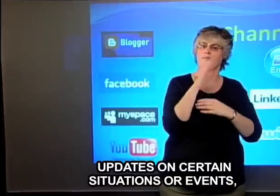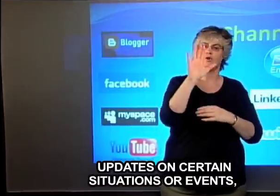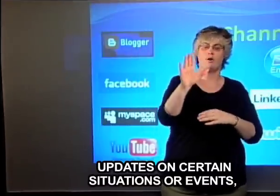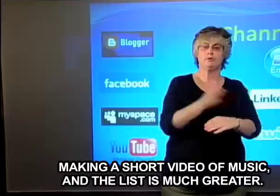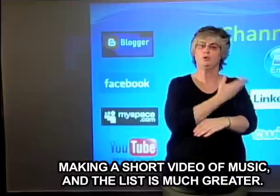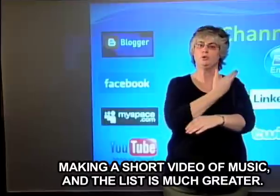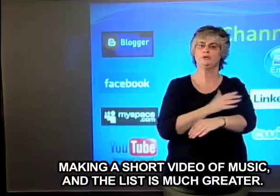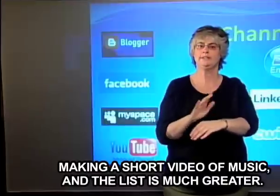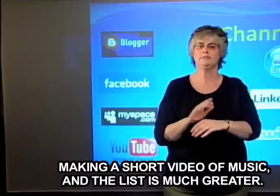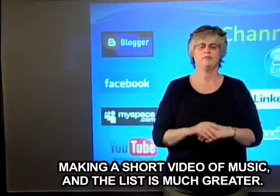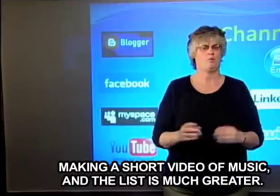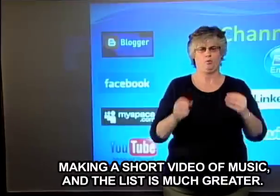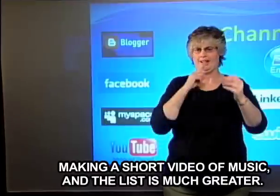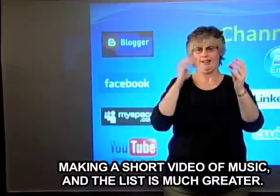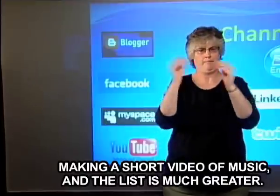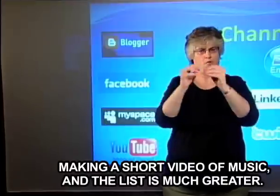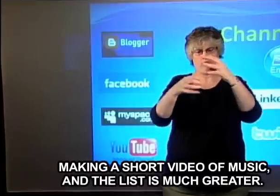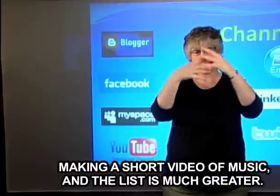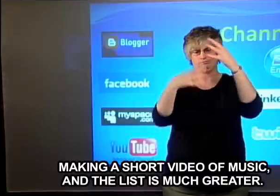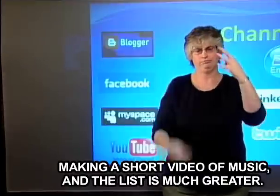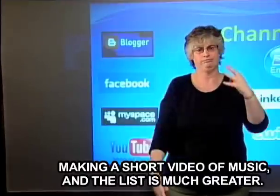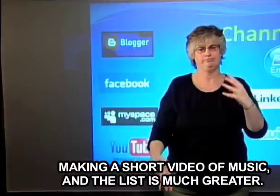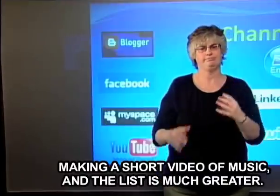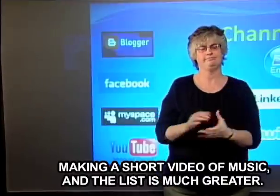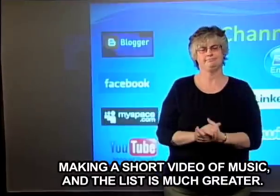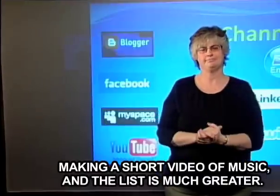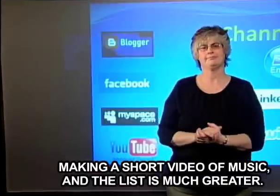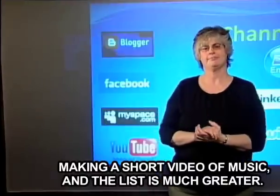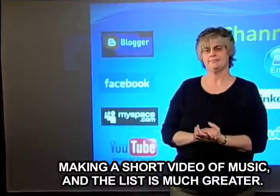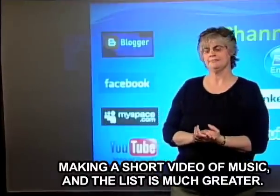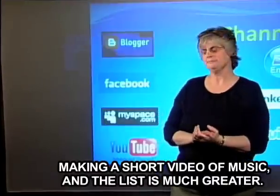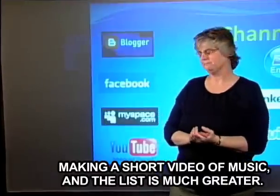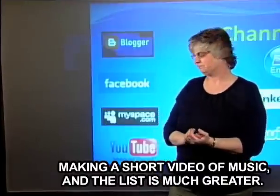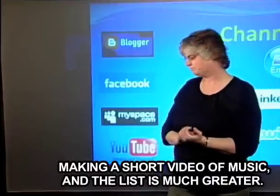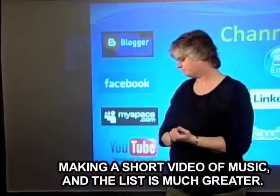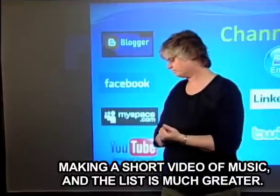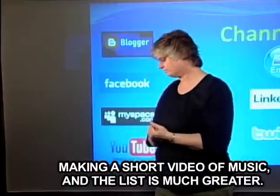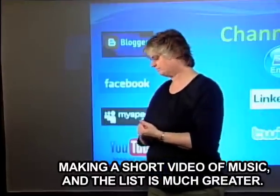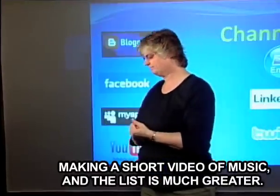making a short video of music, and the list is much greater.